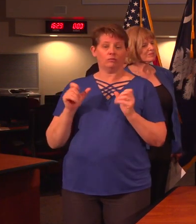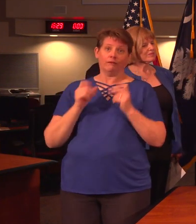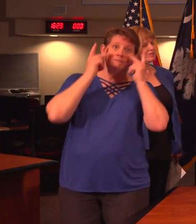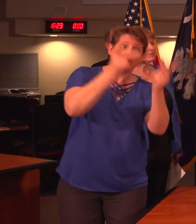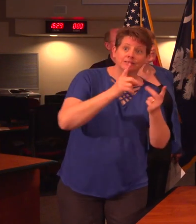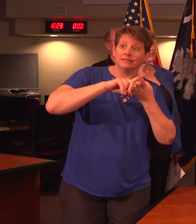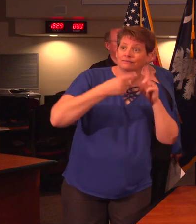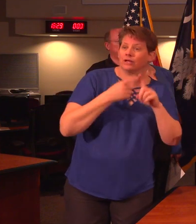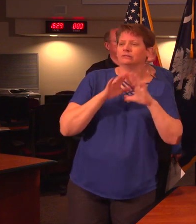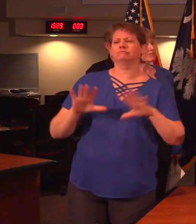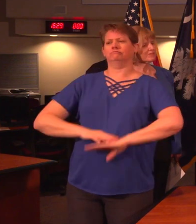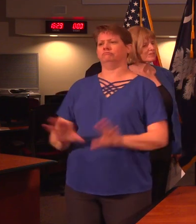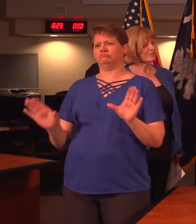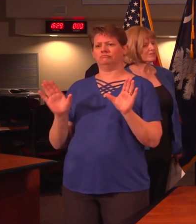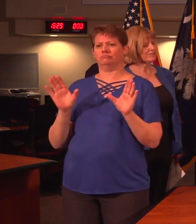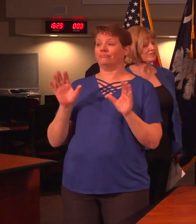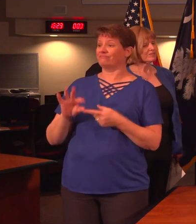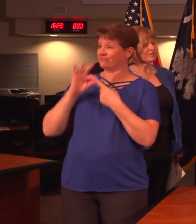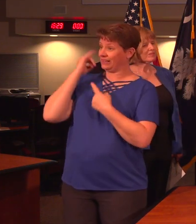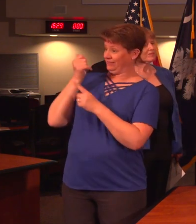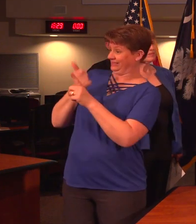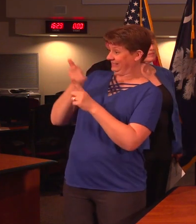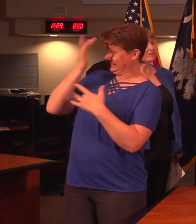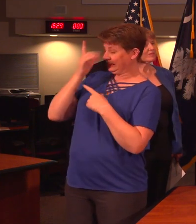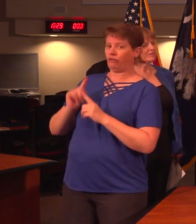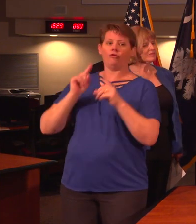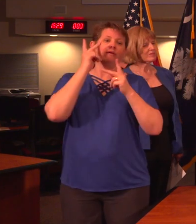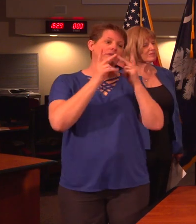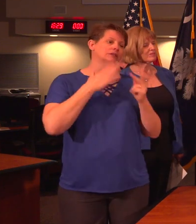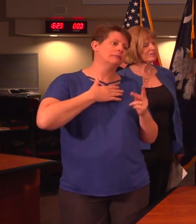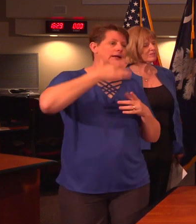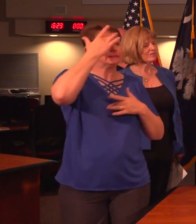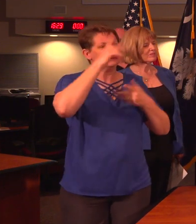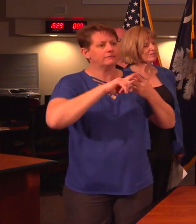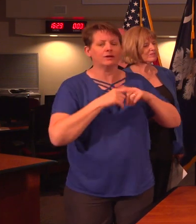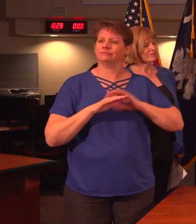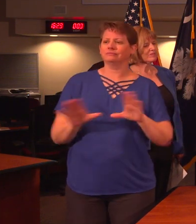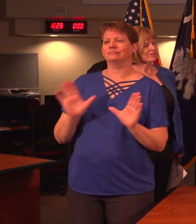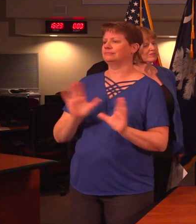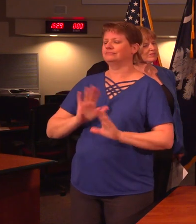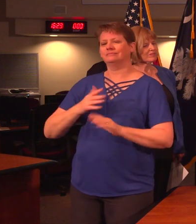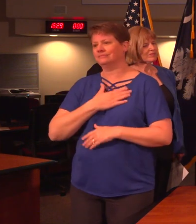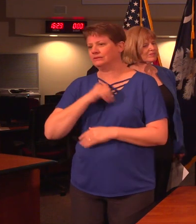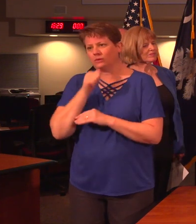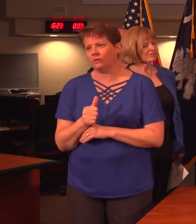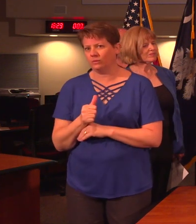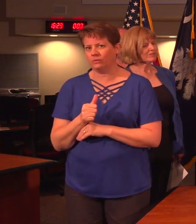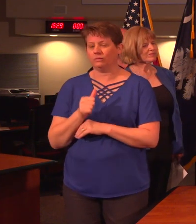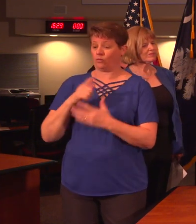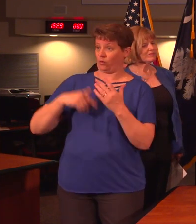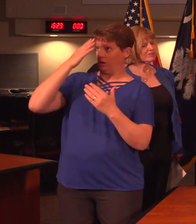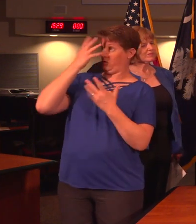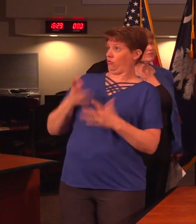others, particularly those who are vulnerable to developing serious illness. Based on what we know so far, the